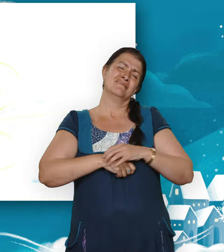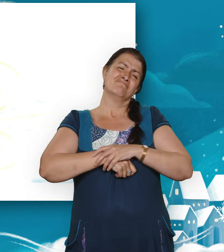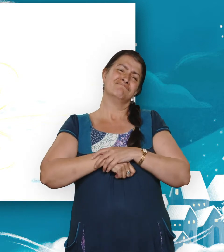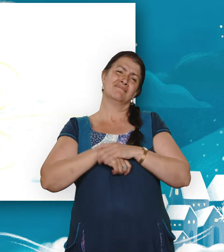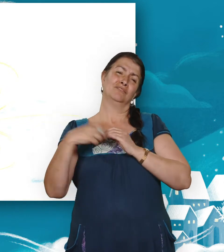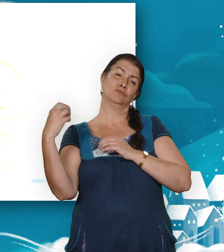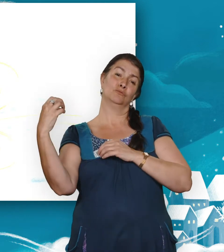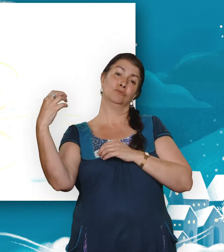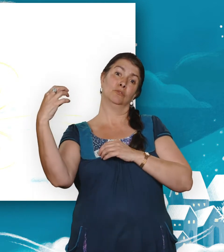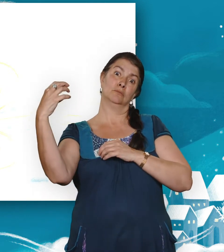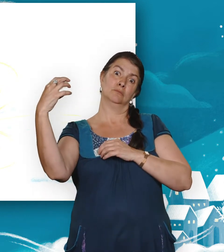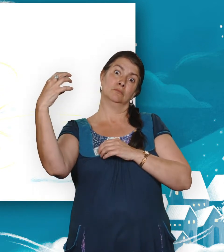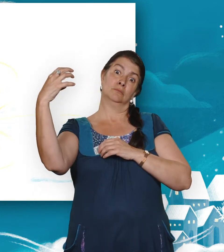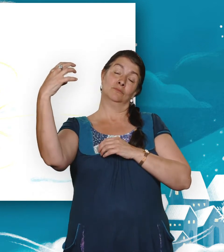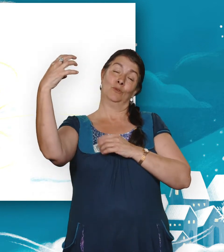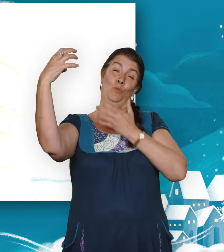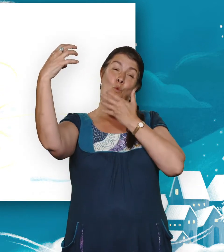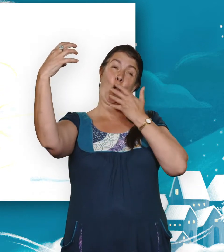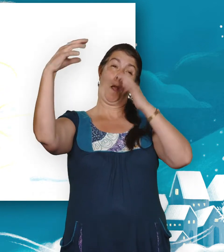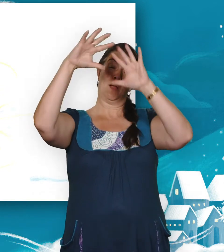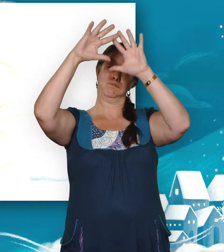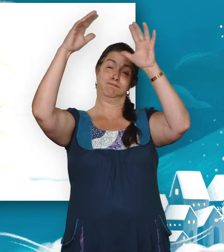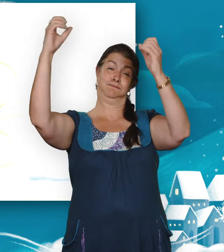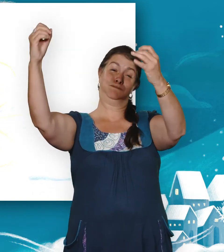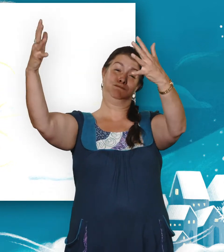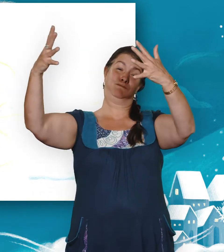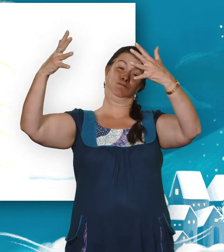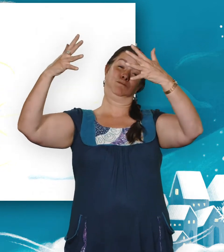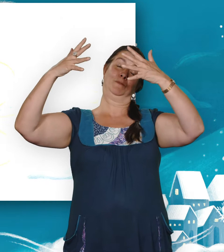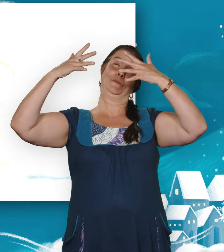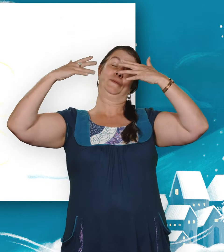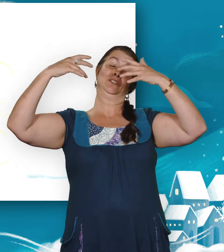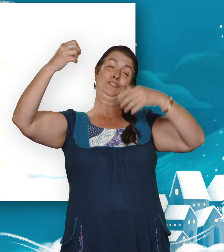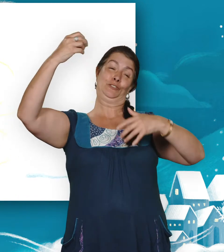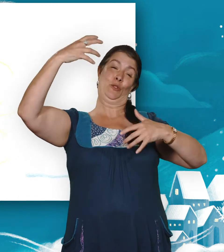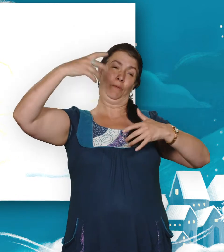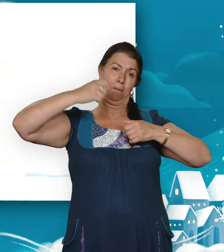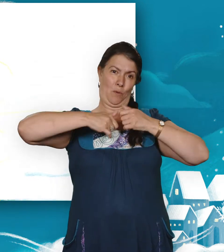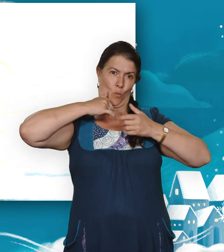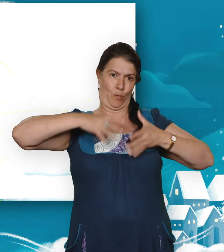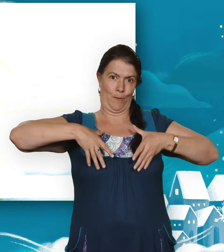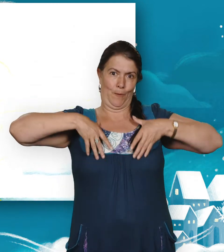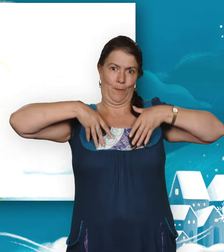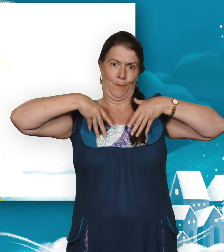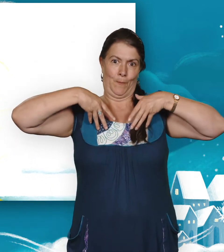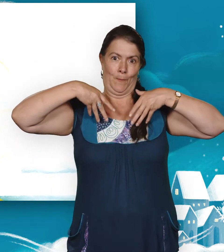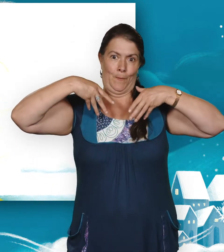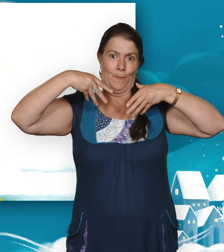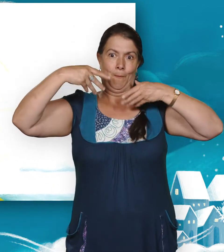sun, bright and round, whose warmth lifts the drop from the pool on the ground. Evaporation